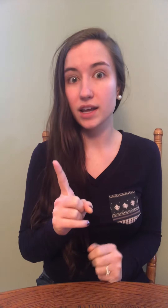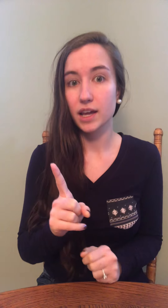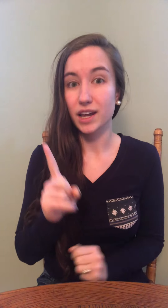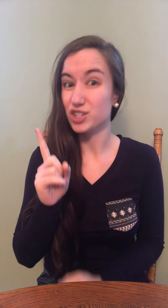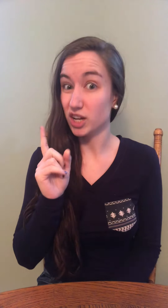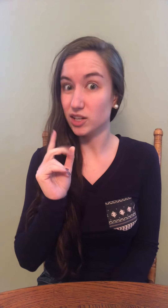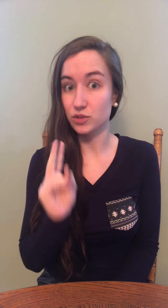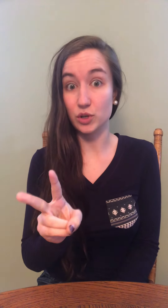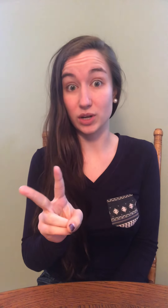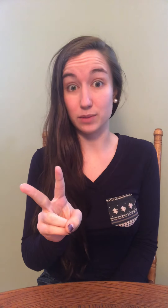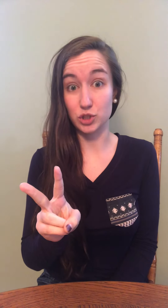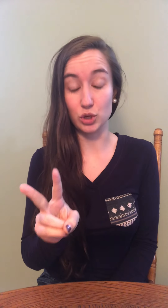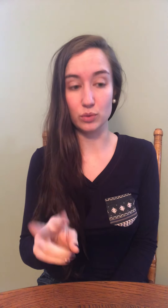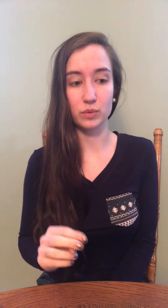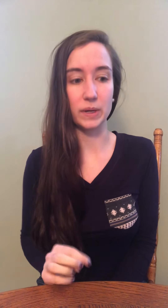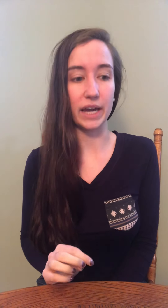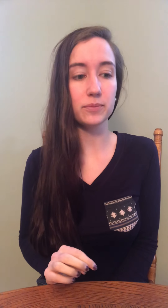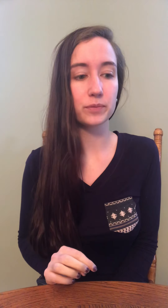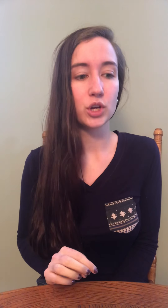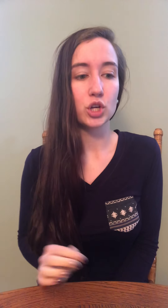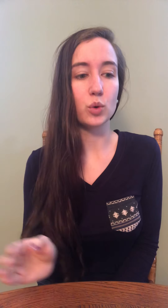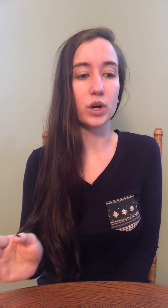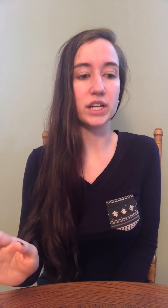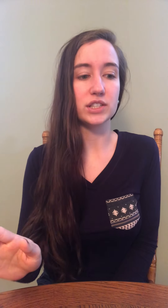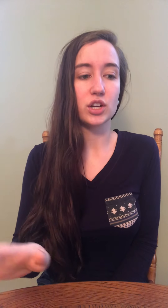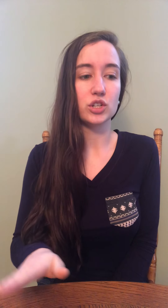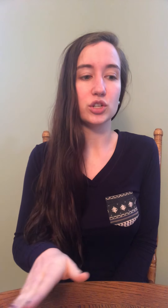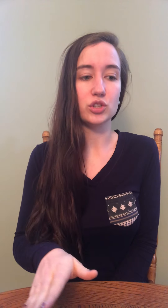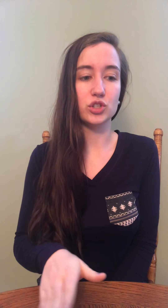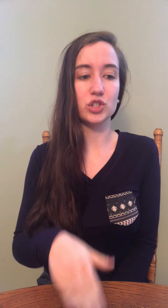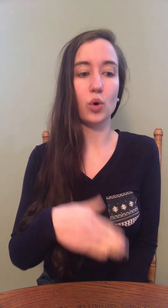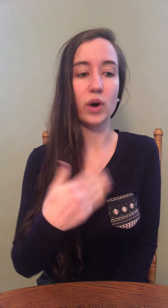and challenge if you need to. Okay? Your word is Zoy.